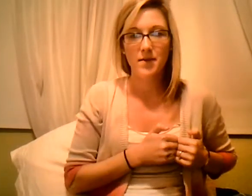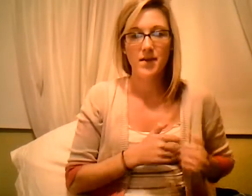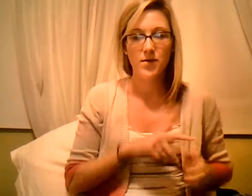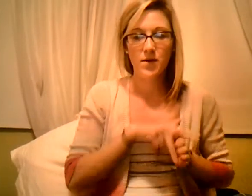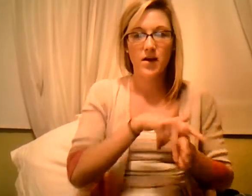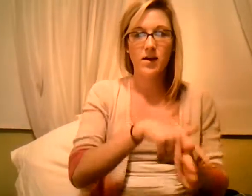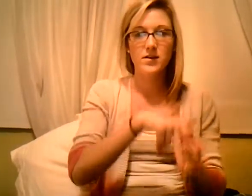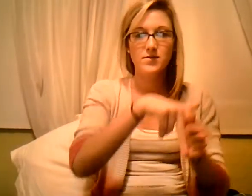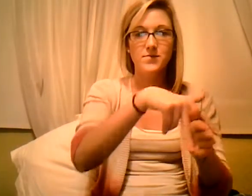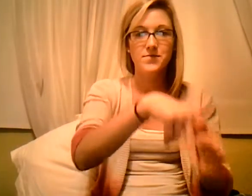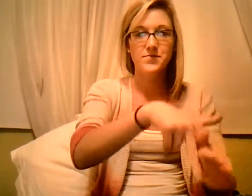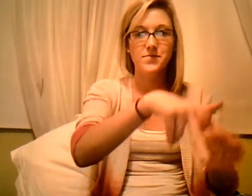ride.